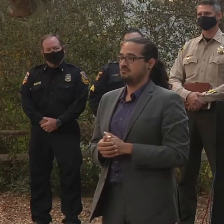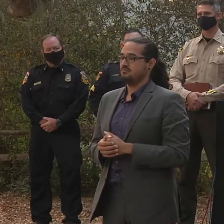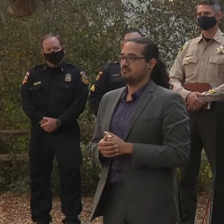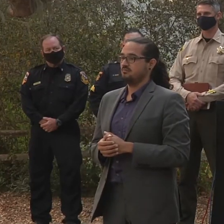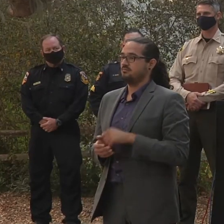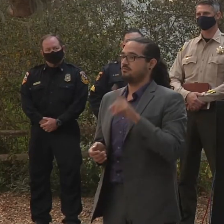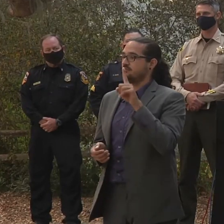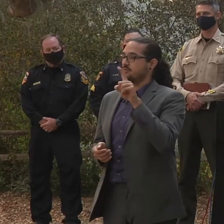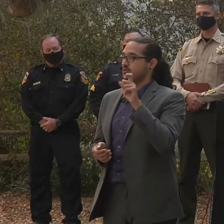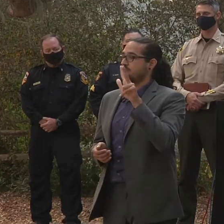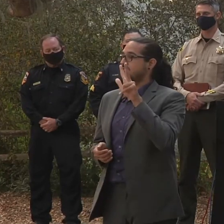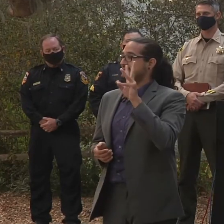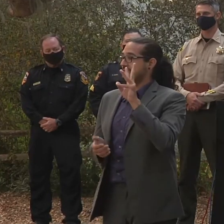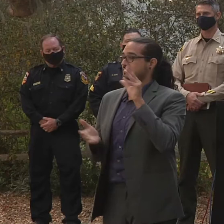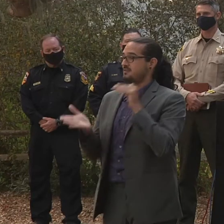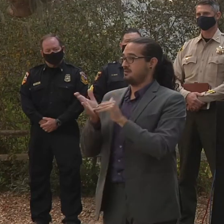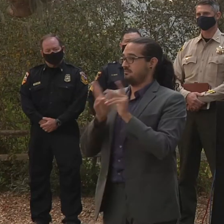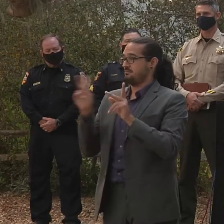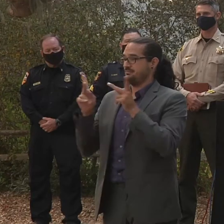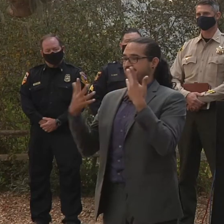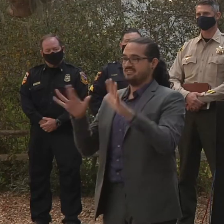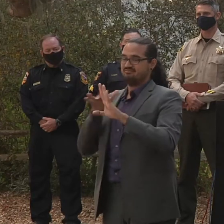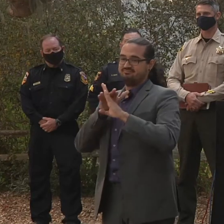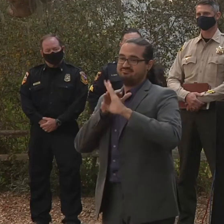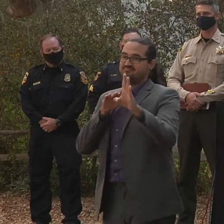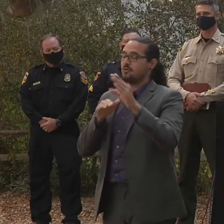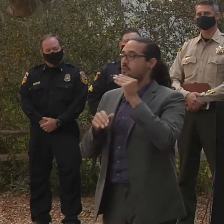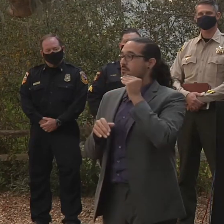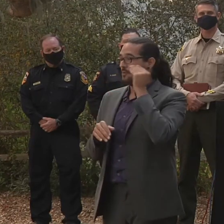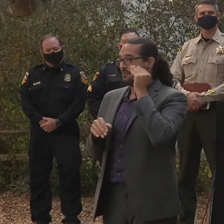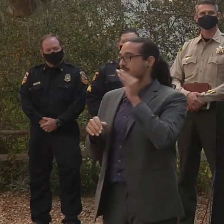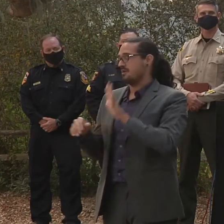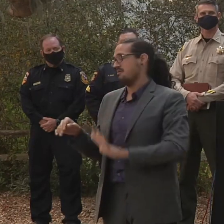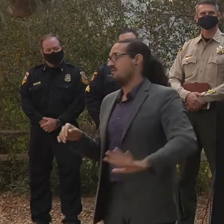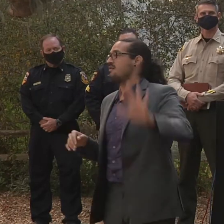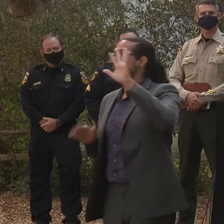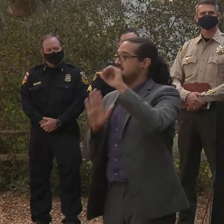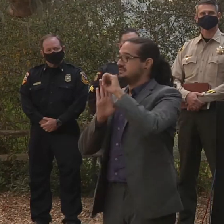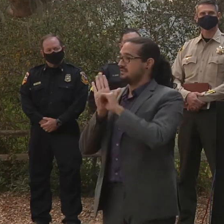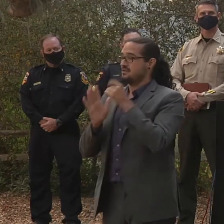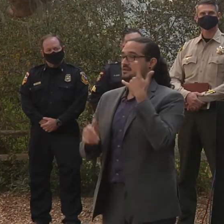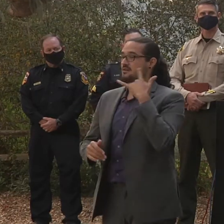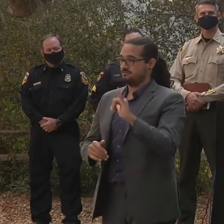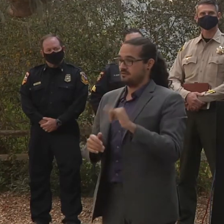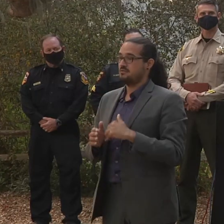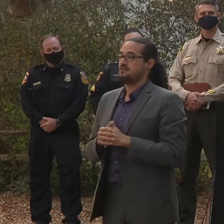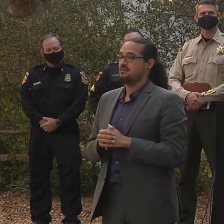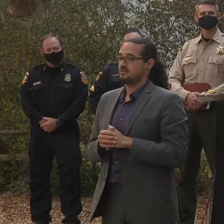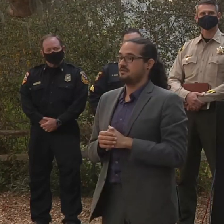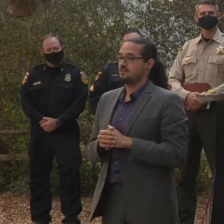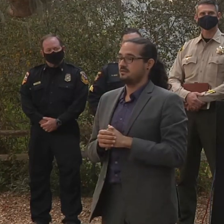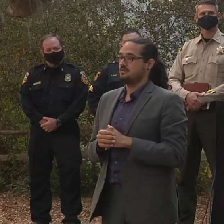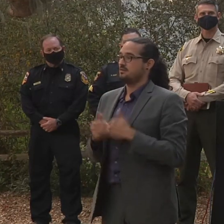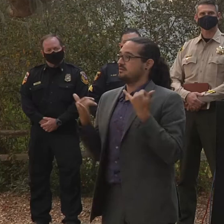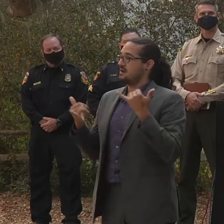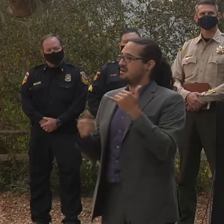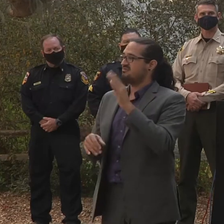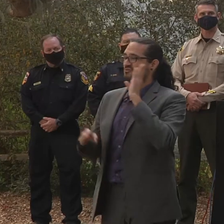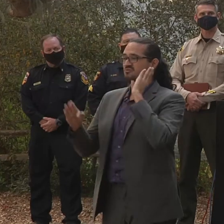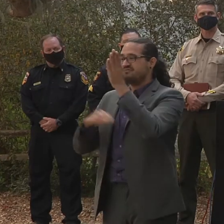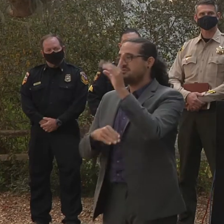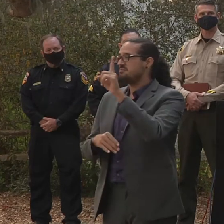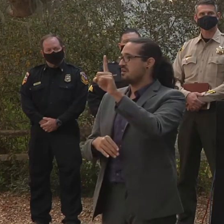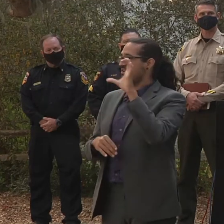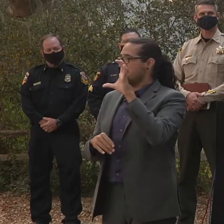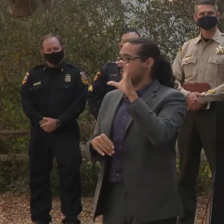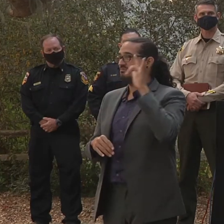their homes and communities. And there's over 100 aircraft assigned specifically to fight fires in the state at this